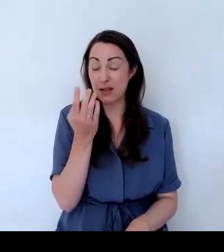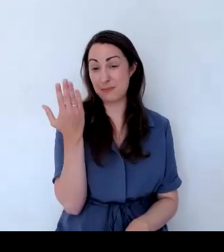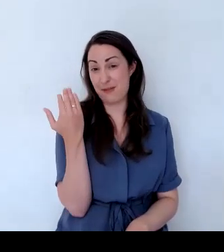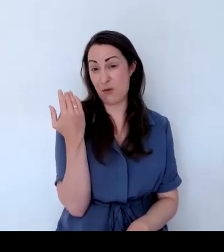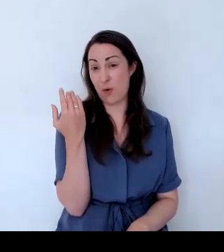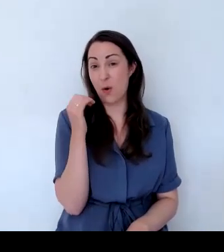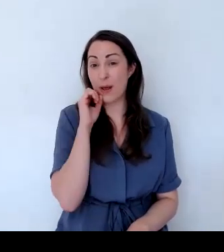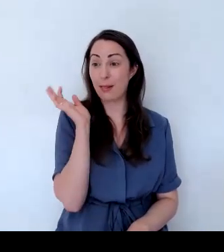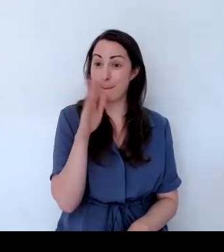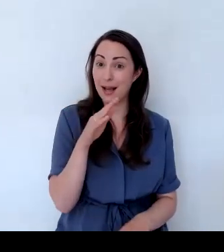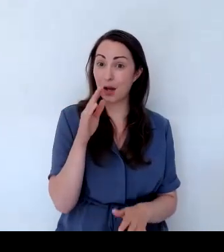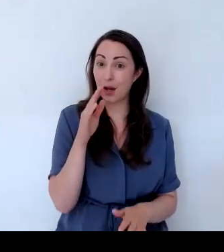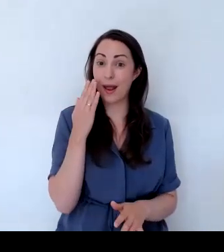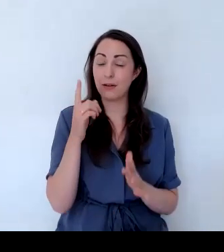July.